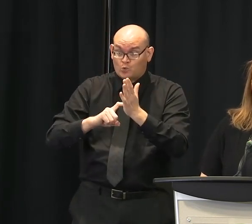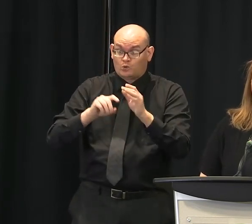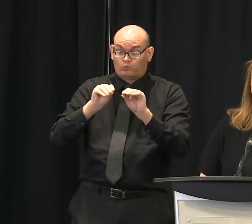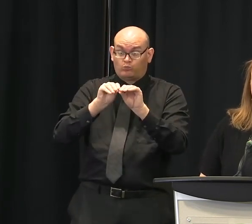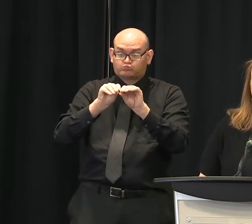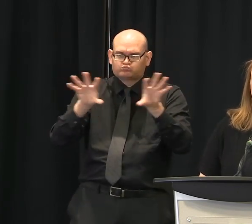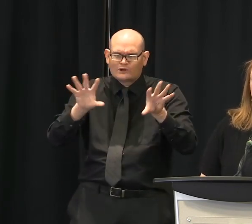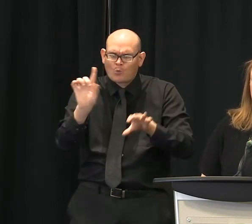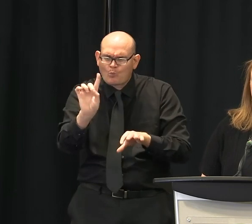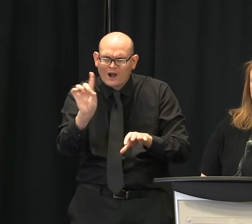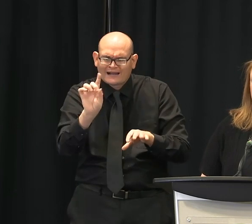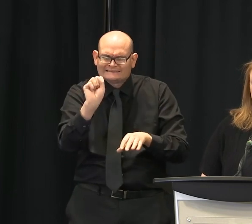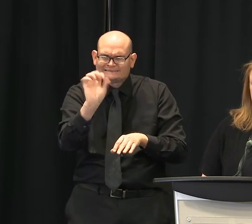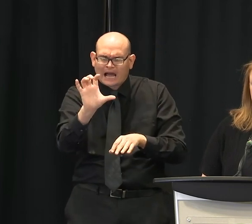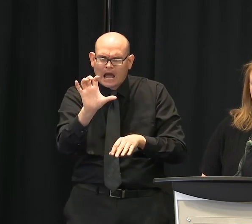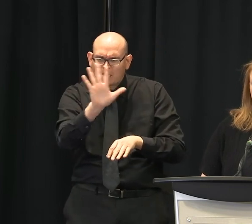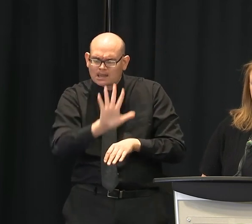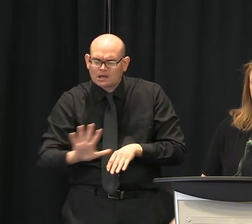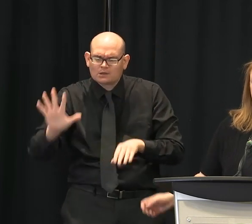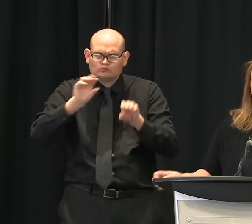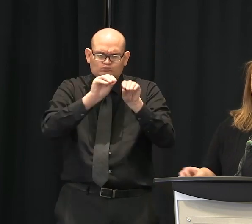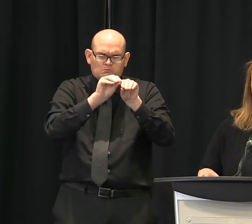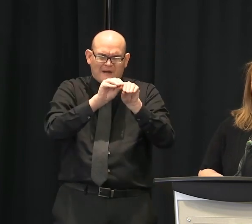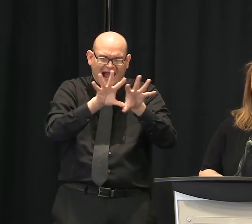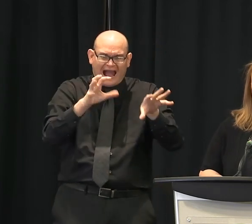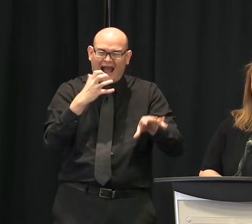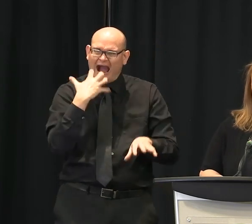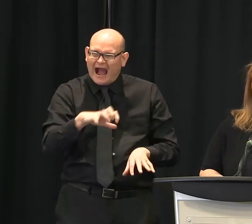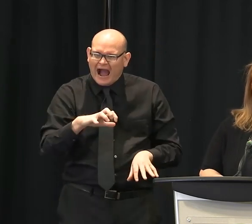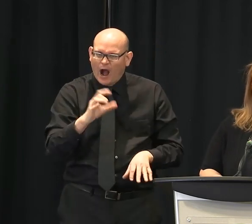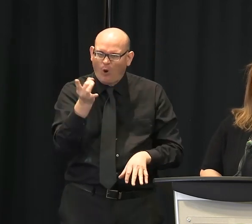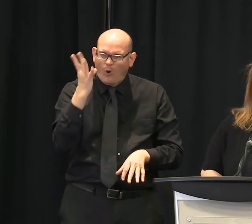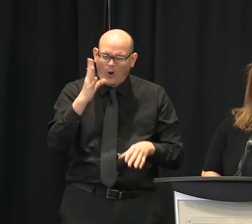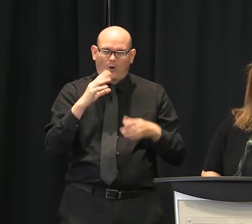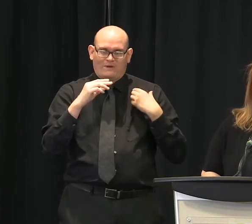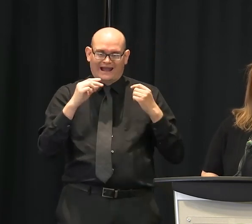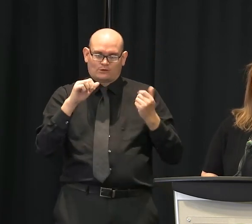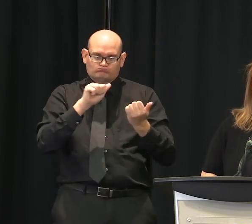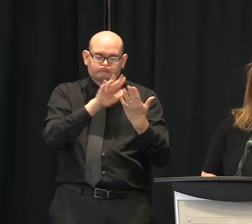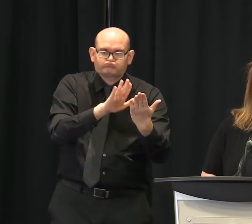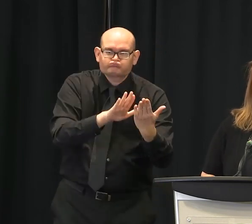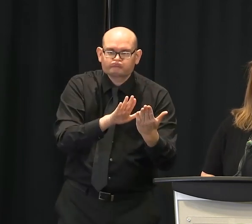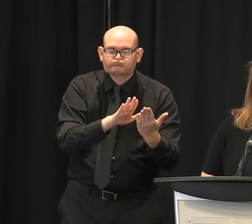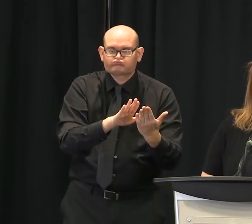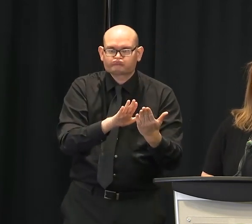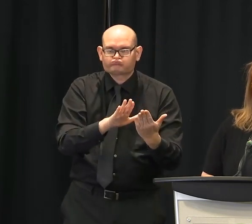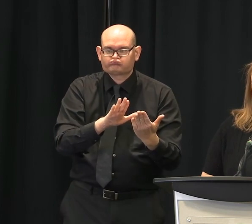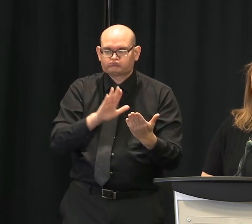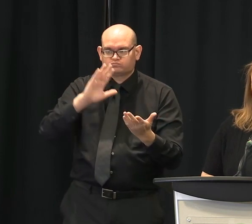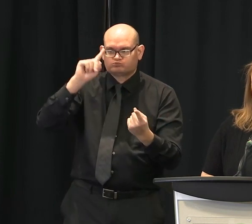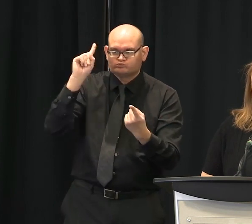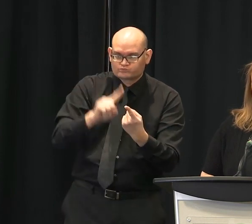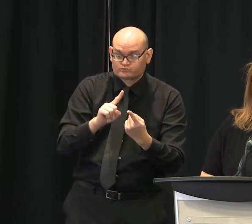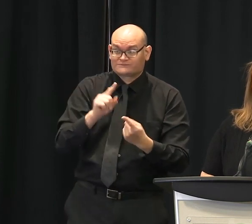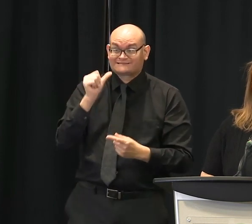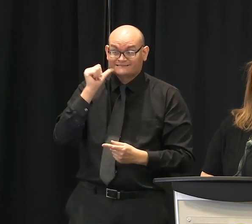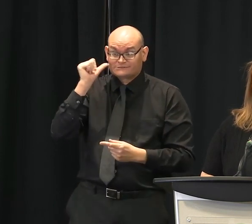and also tells us where resources might most be needed. As of yesterday, a total of 73